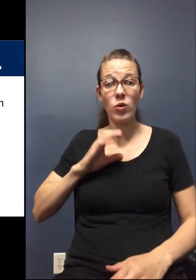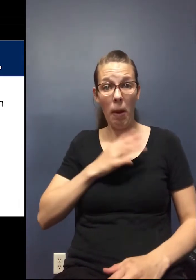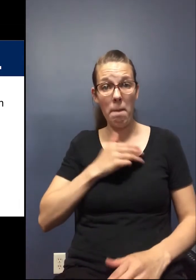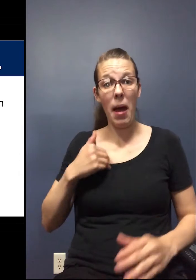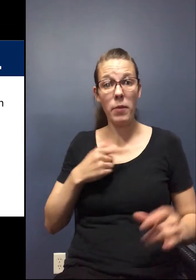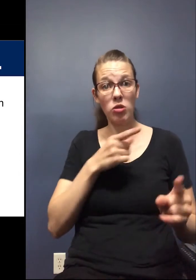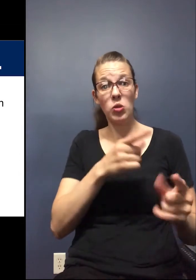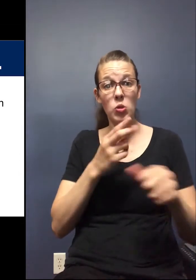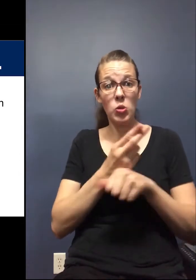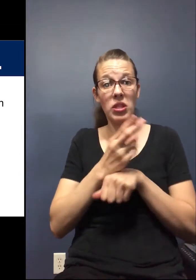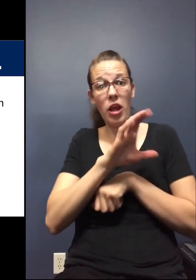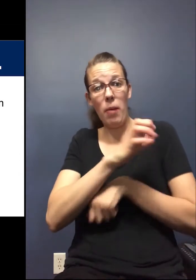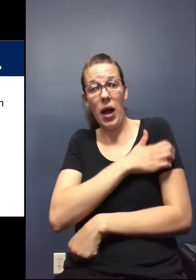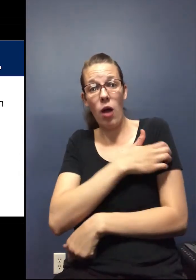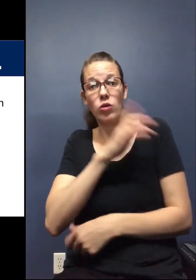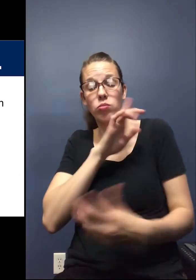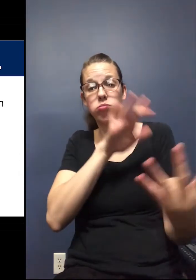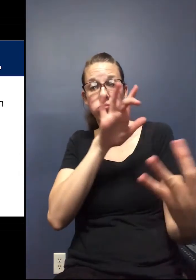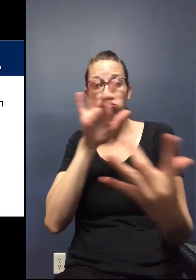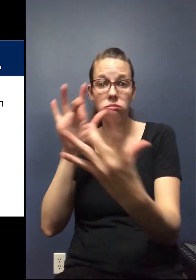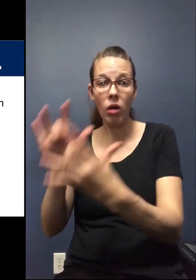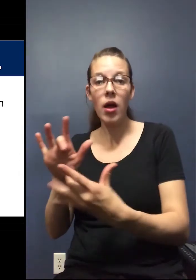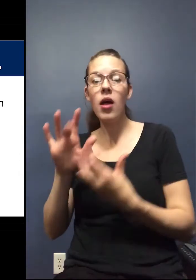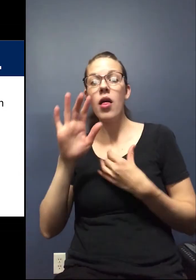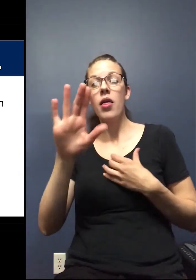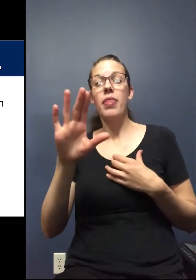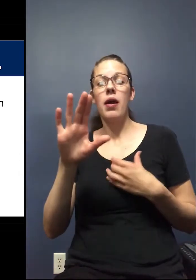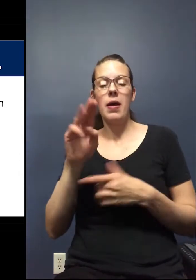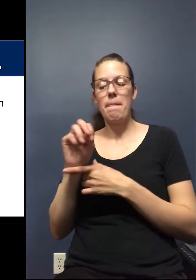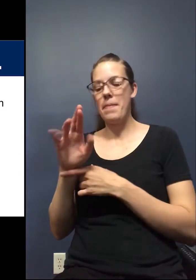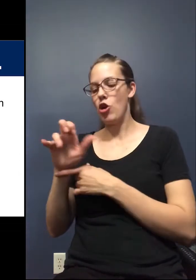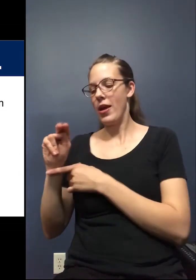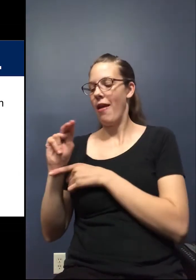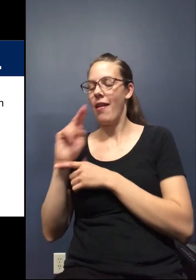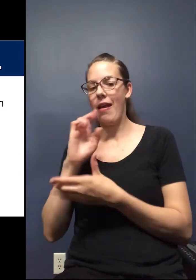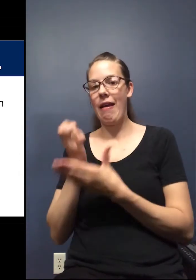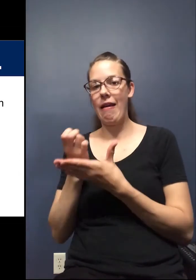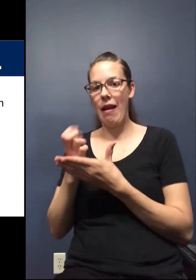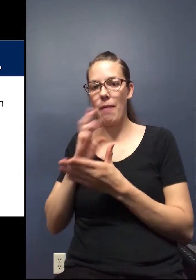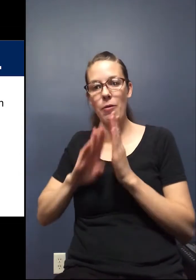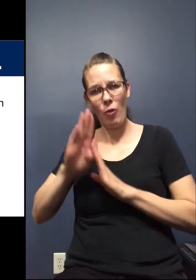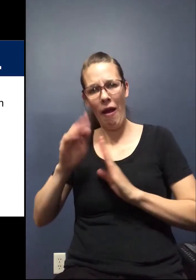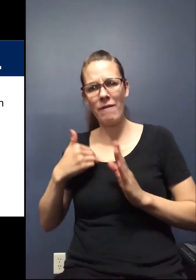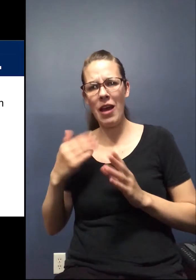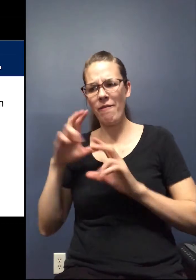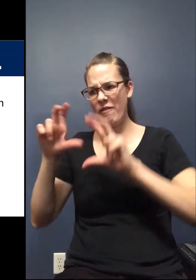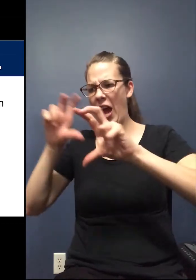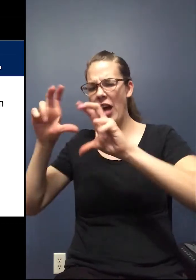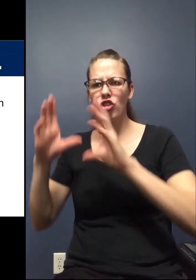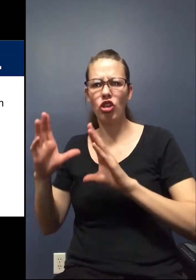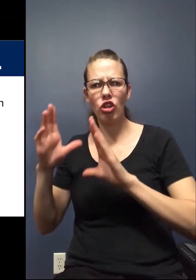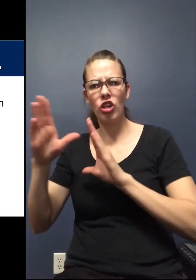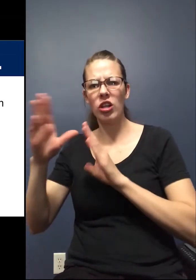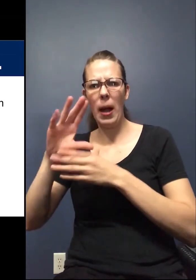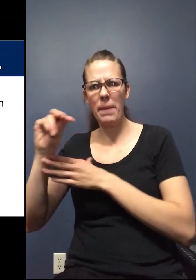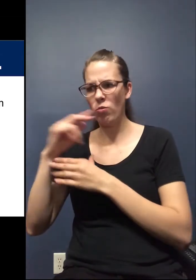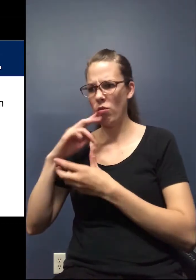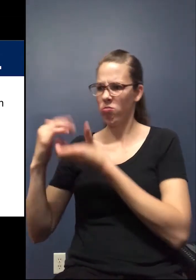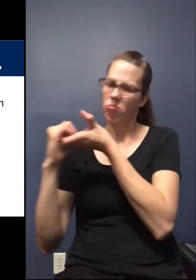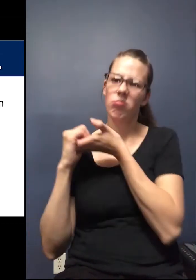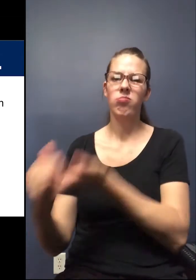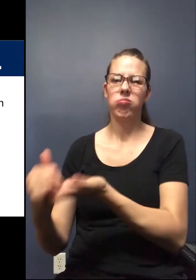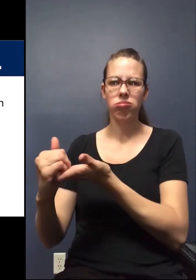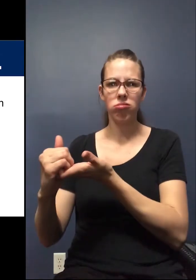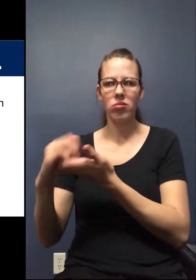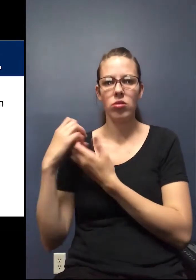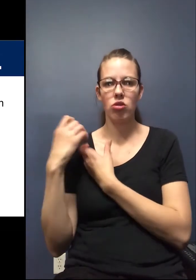communities. we know that Marion Economic Development, we have our investor companies who we have probably the strongest relations